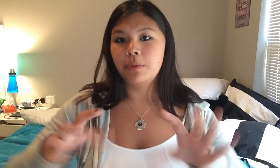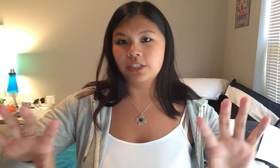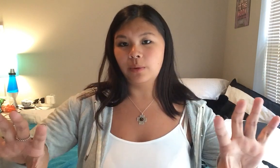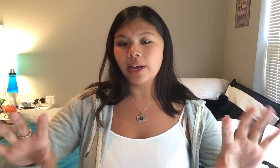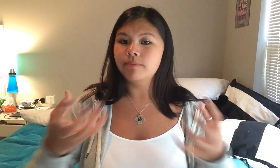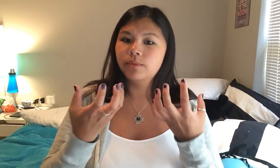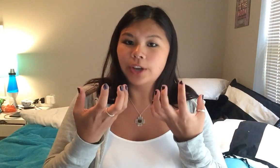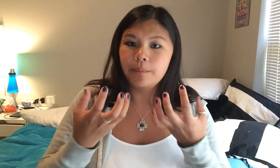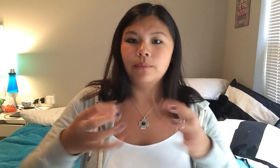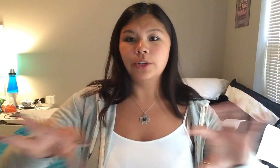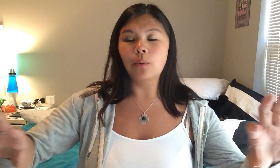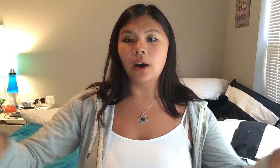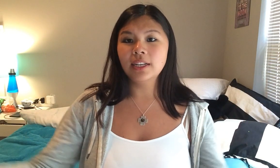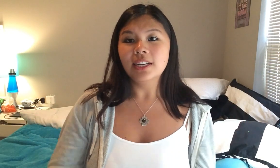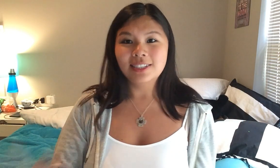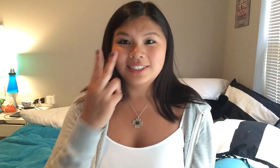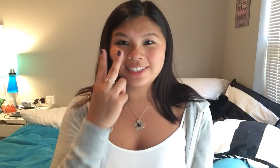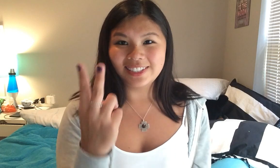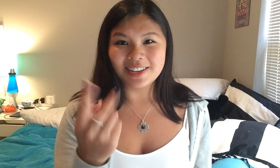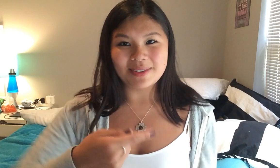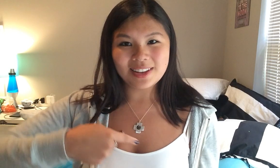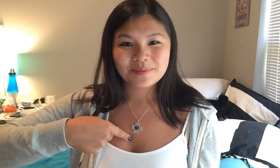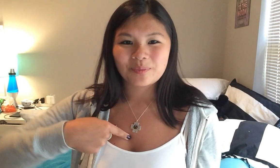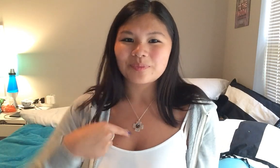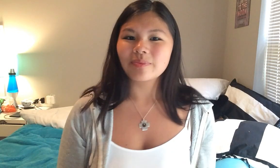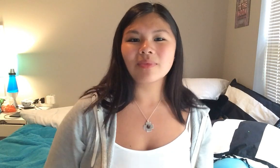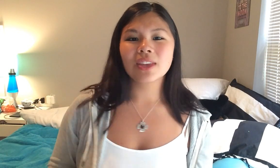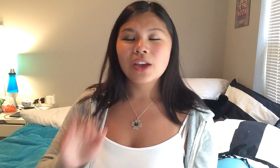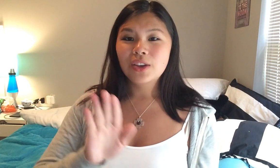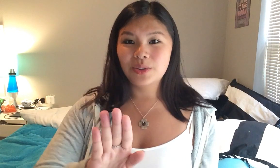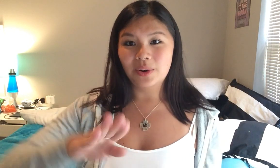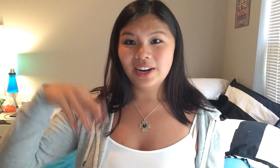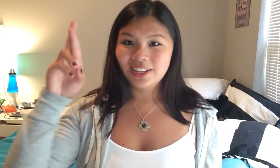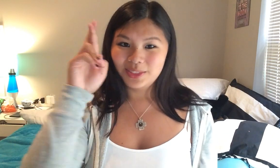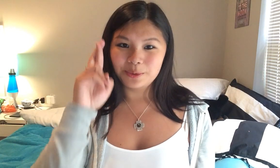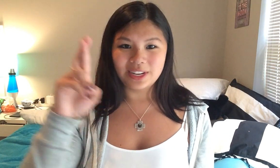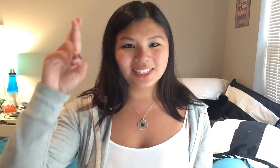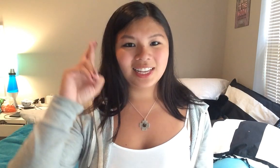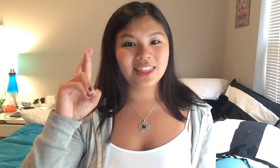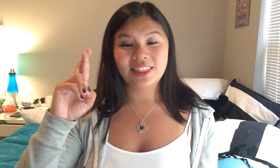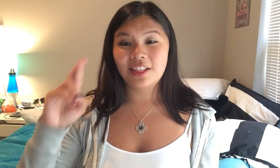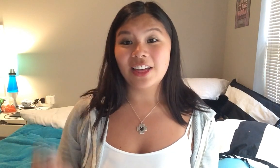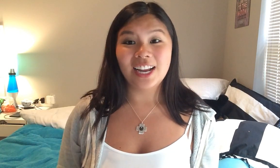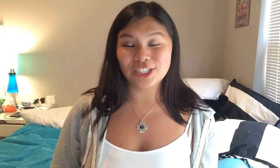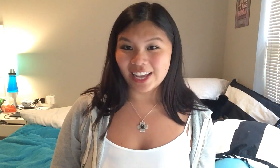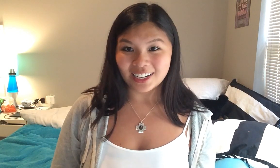push it away so don't want to see me you're the reason that I just can't